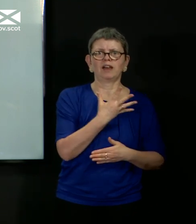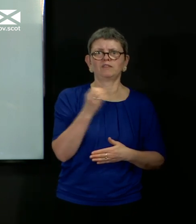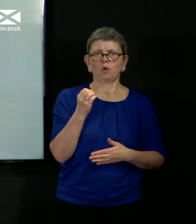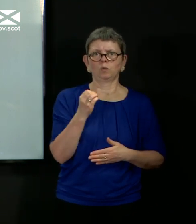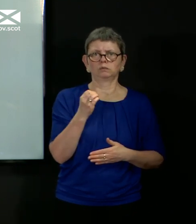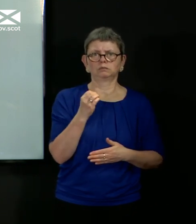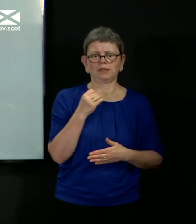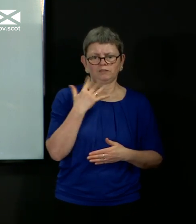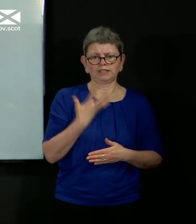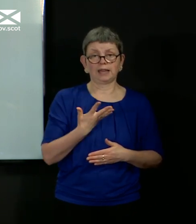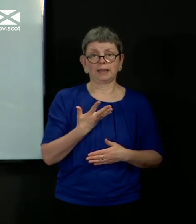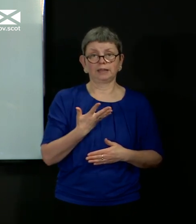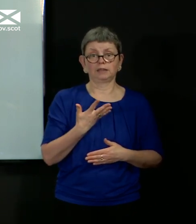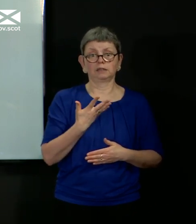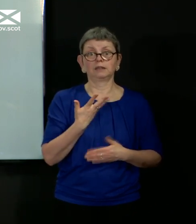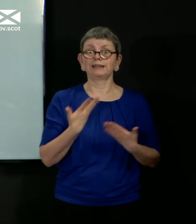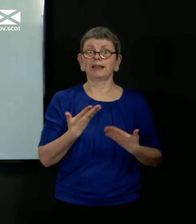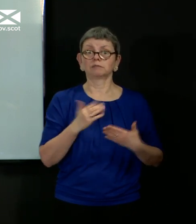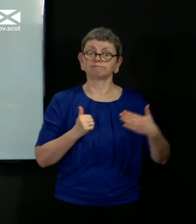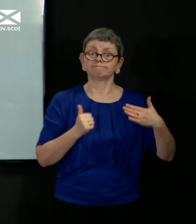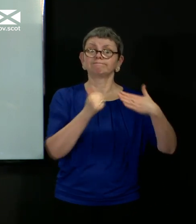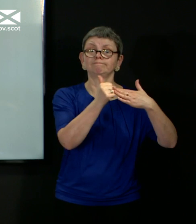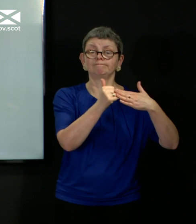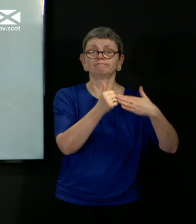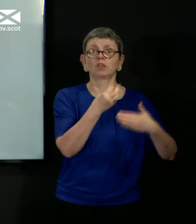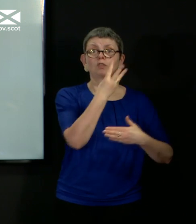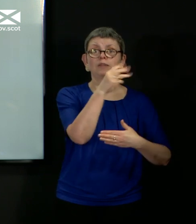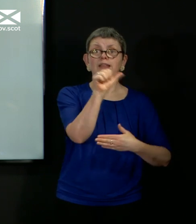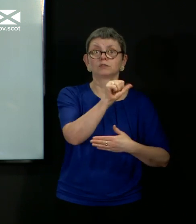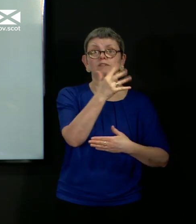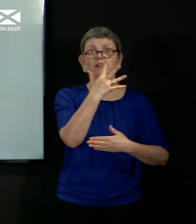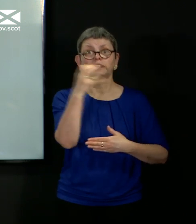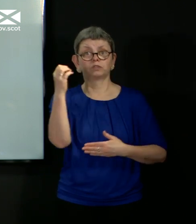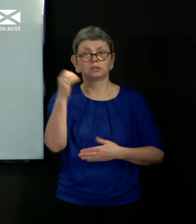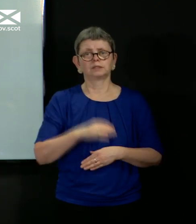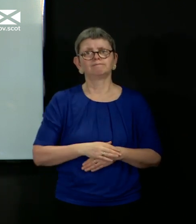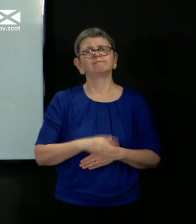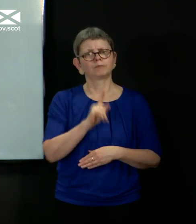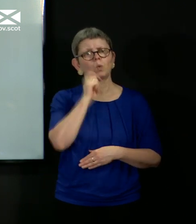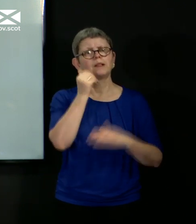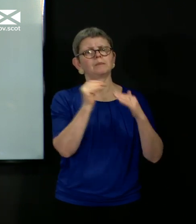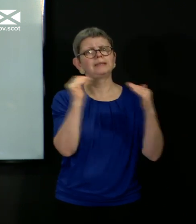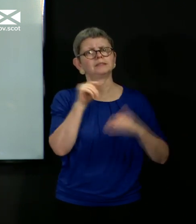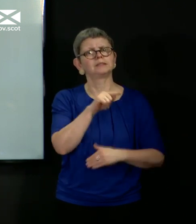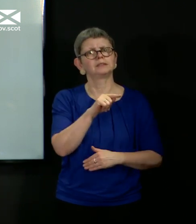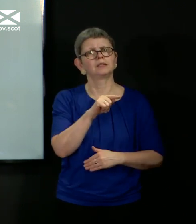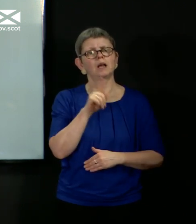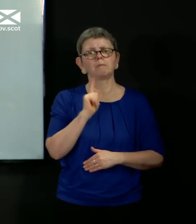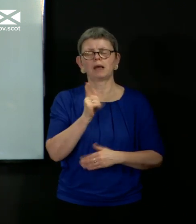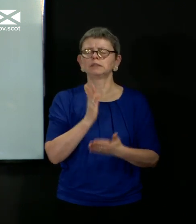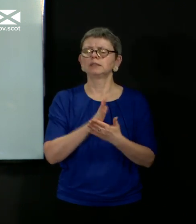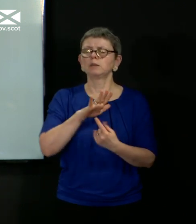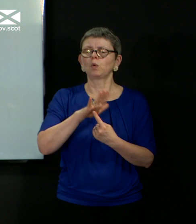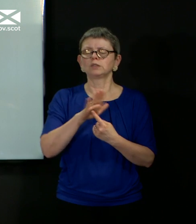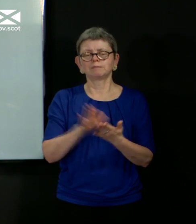to three and a half thousand. We will meet that number. The key is to make sure that access to that testing is as